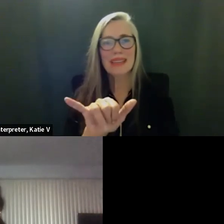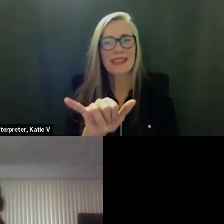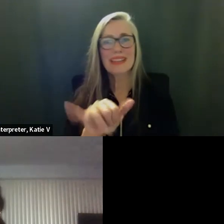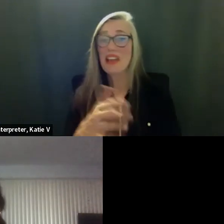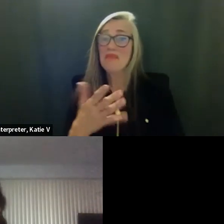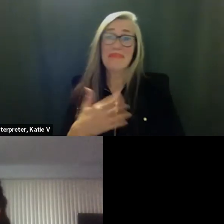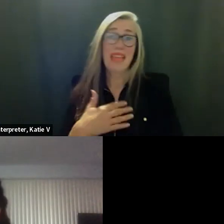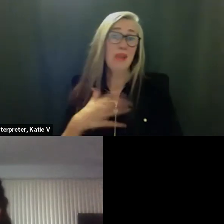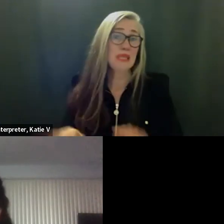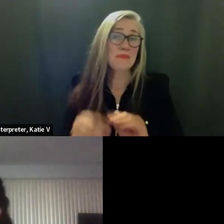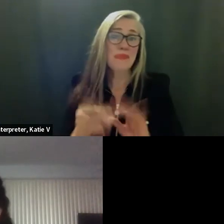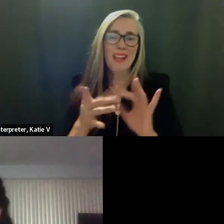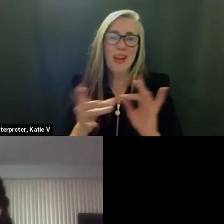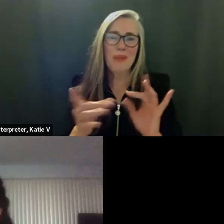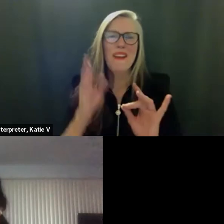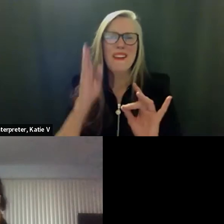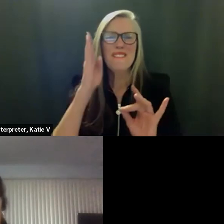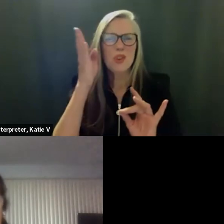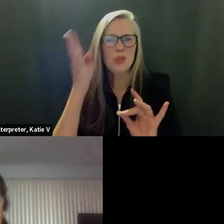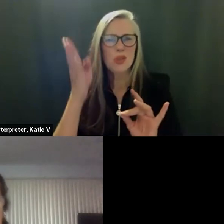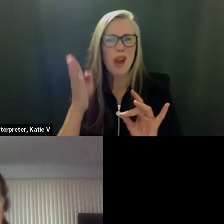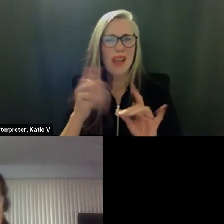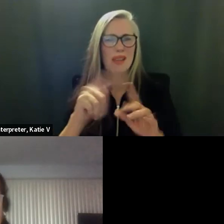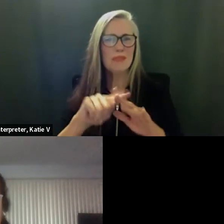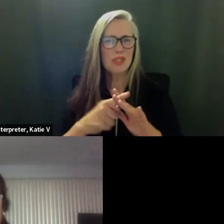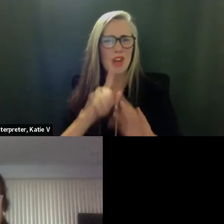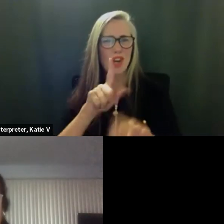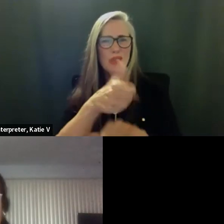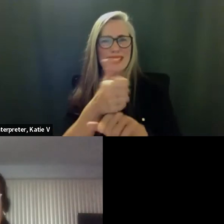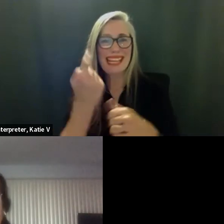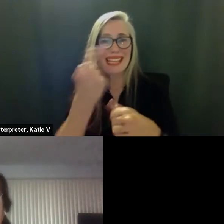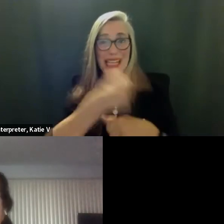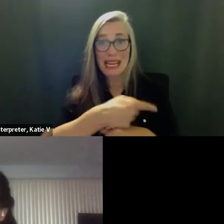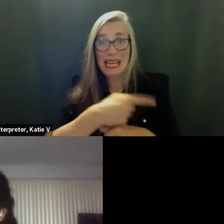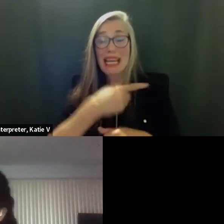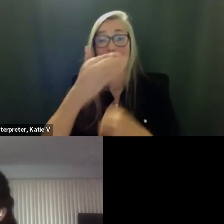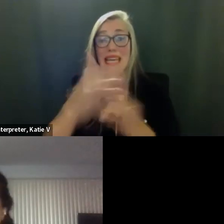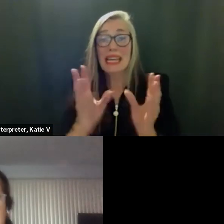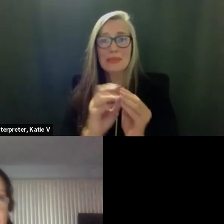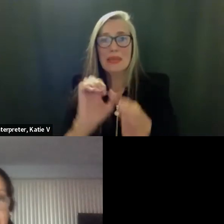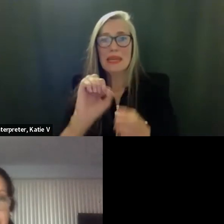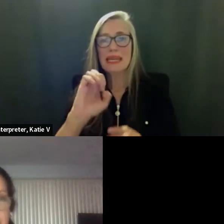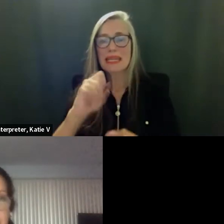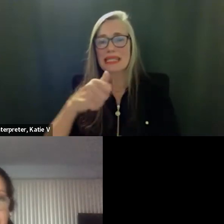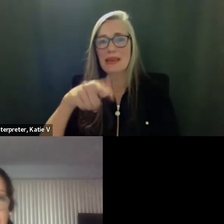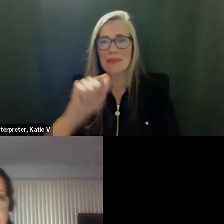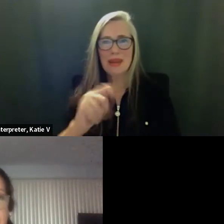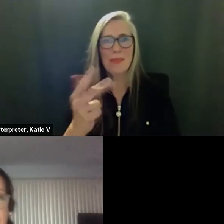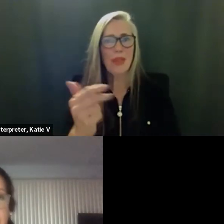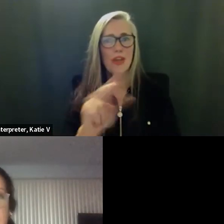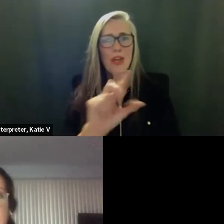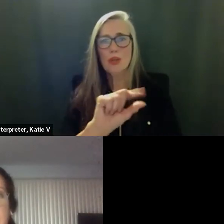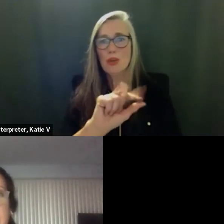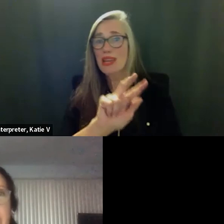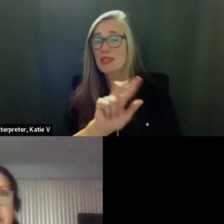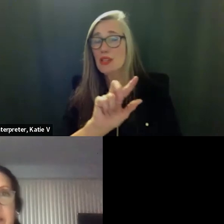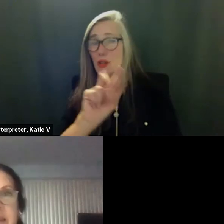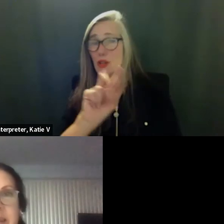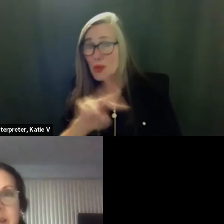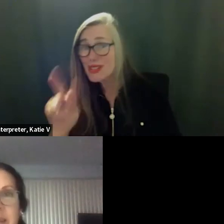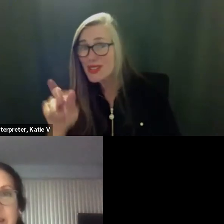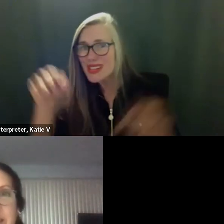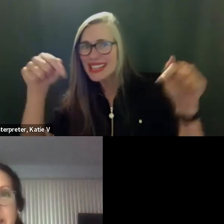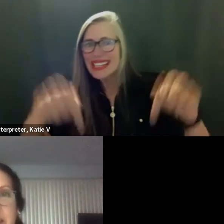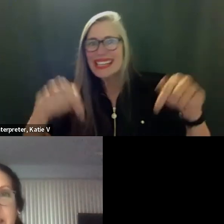was my comment too as a future items when you start today so thank you and so our next meeting is september 13th 2022 right here in this